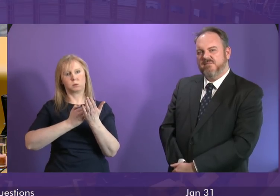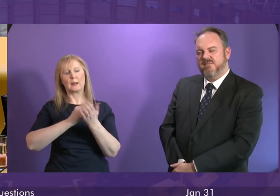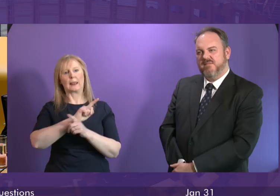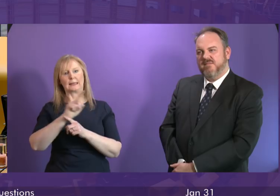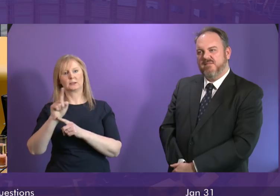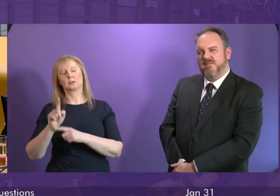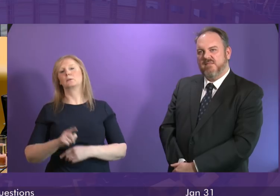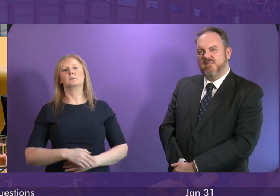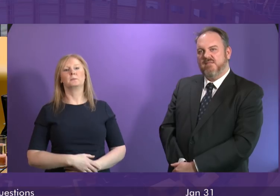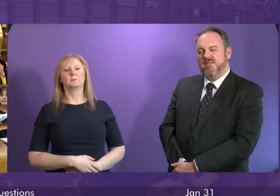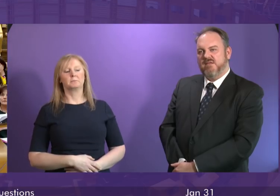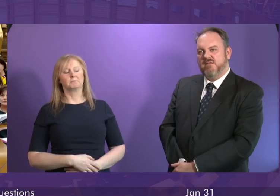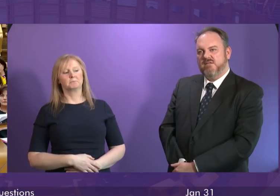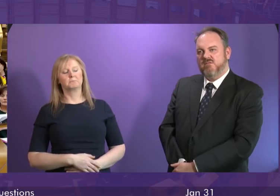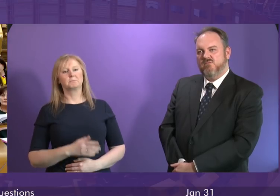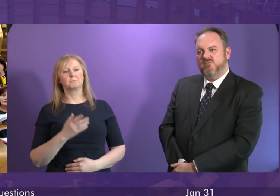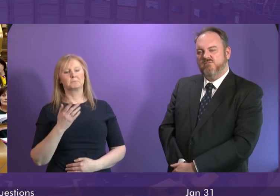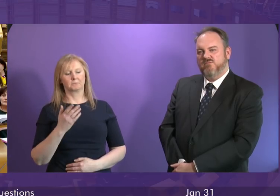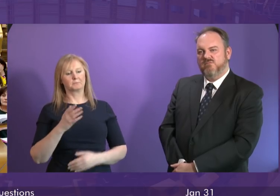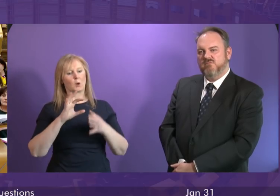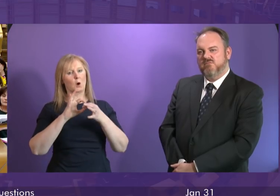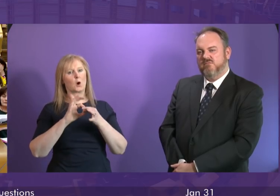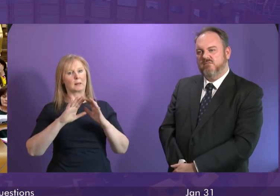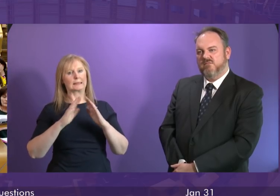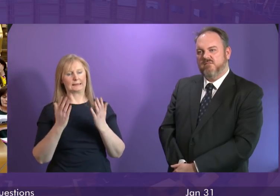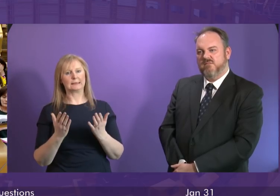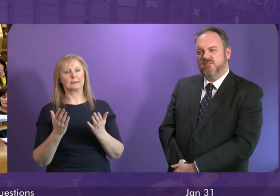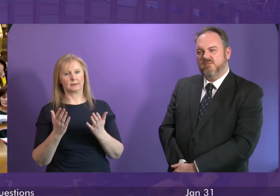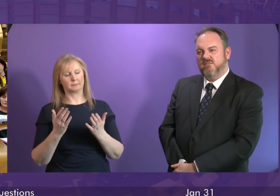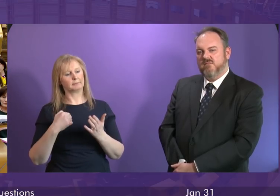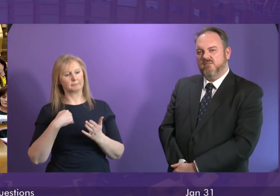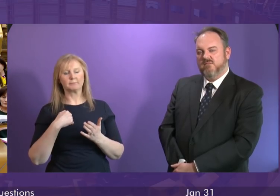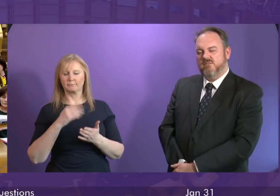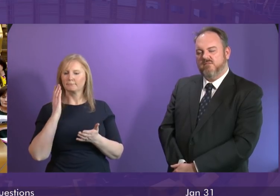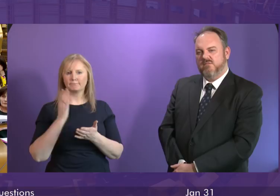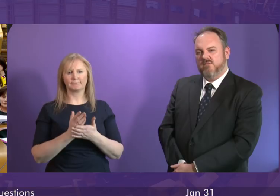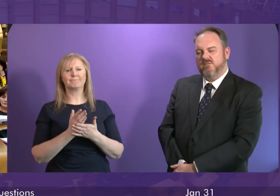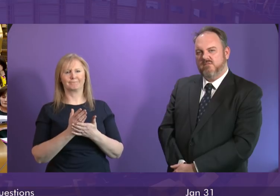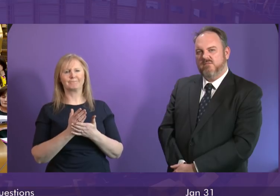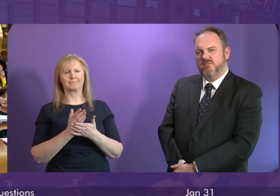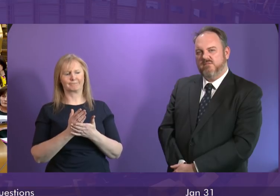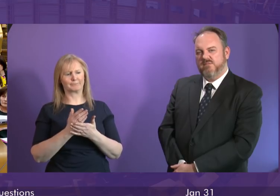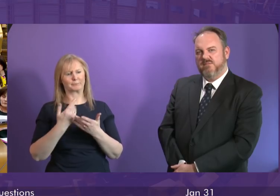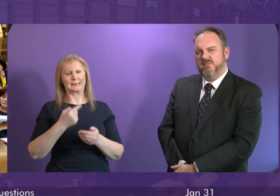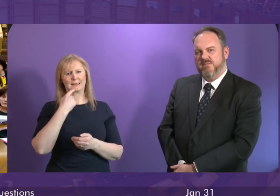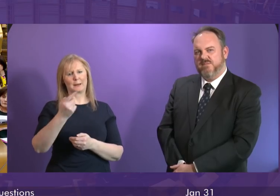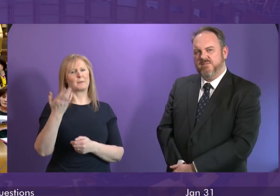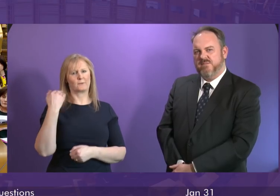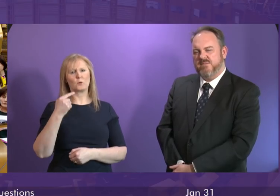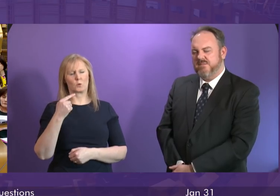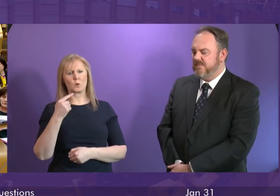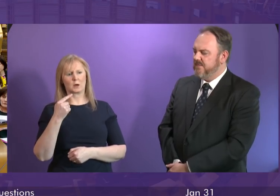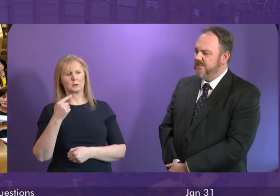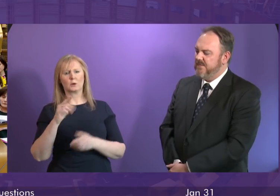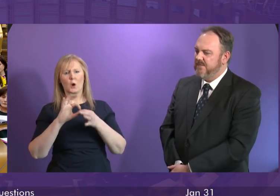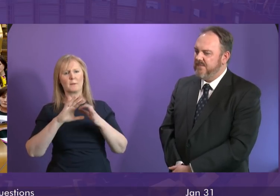on in terms of homelessness I stand by absolutely what I said before homelessness and rough